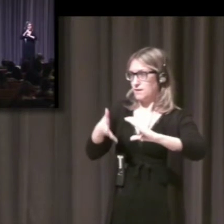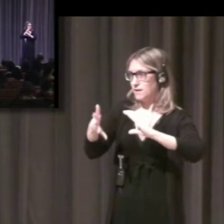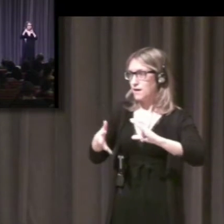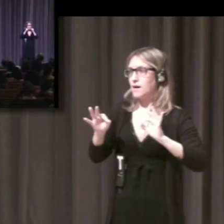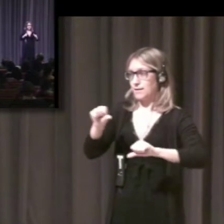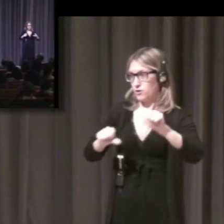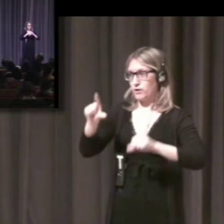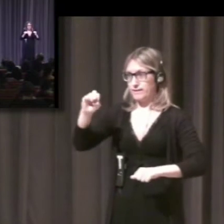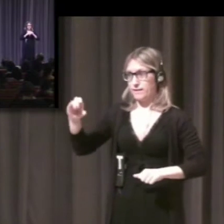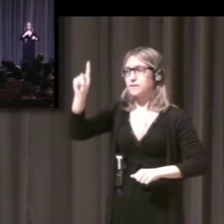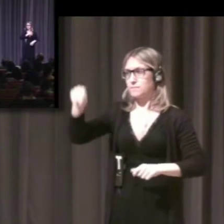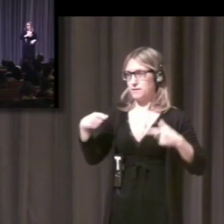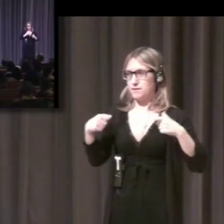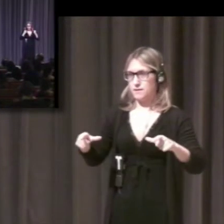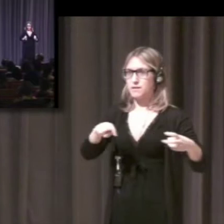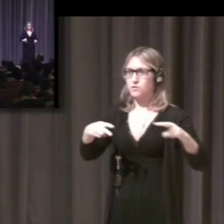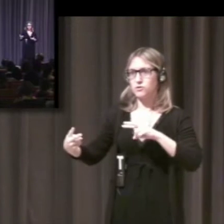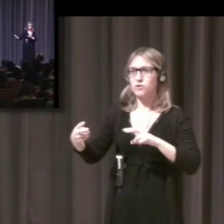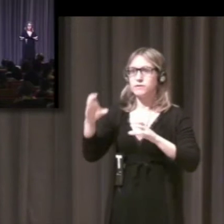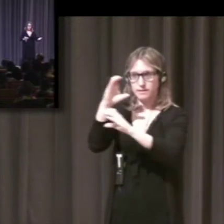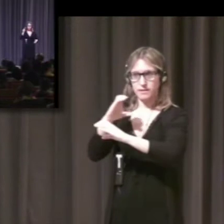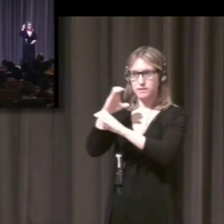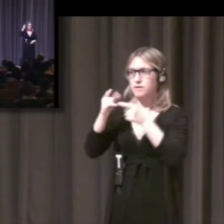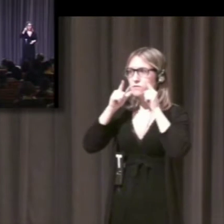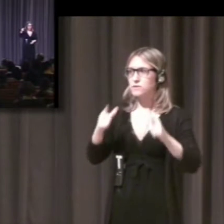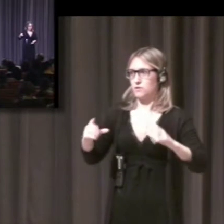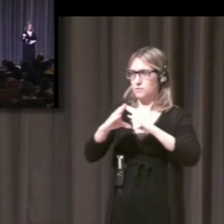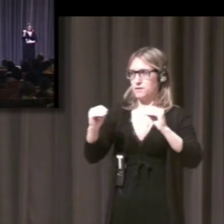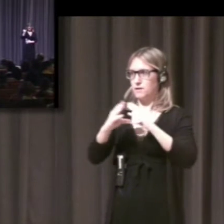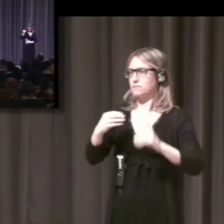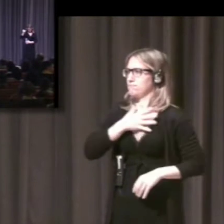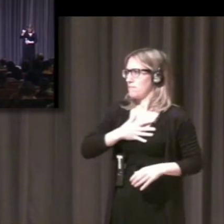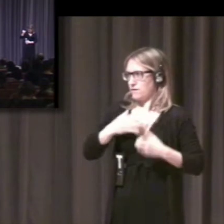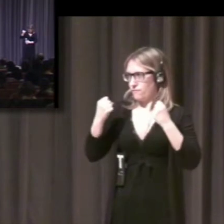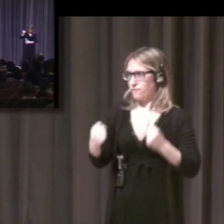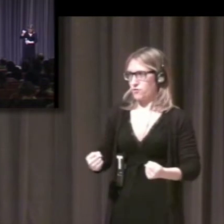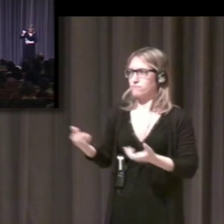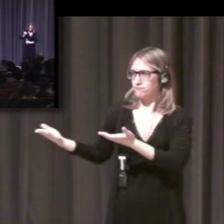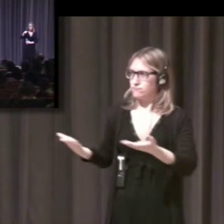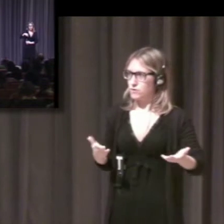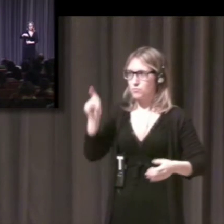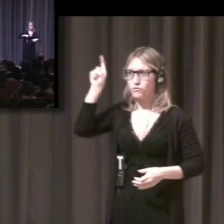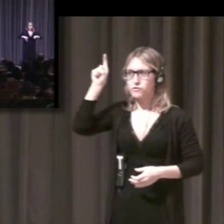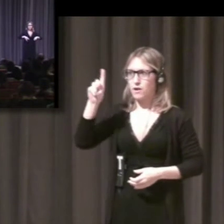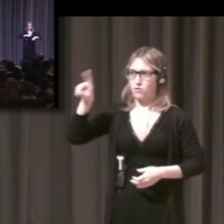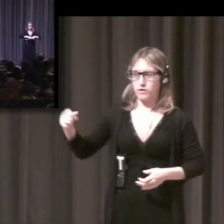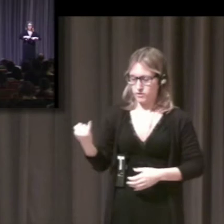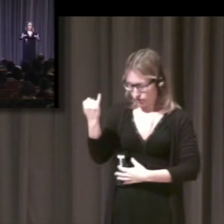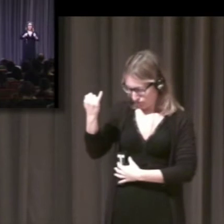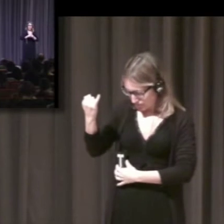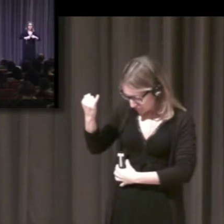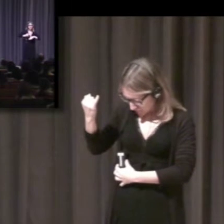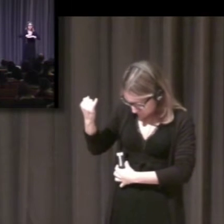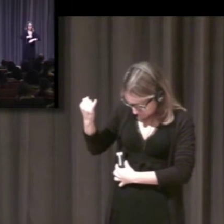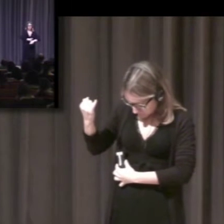organise this event together with the General Directorate for Language Policy of the Generalitat de Catalunya in a very fruitful collaboration.